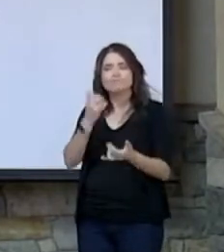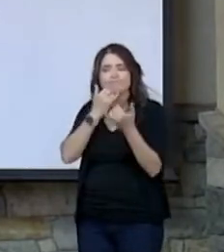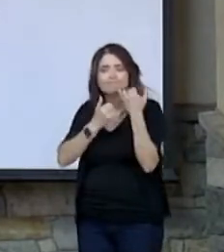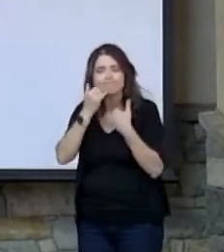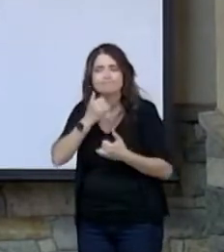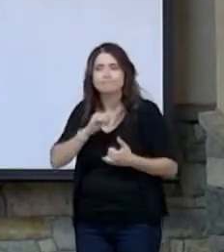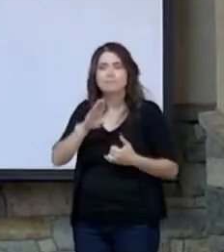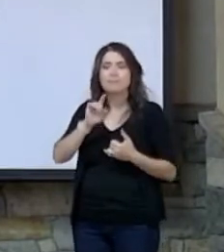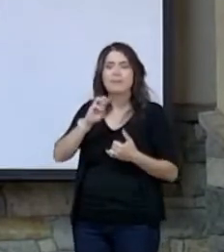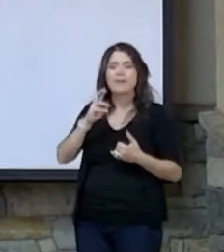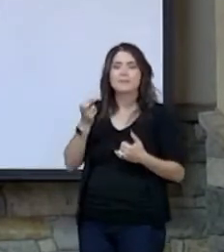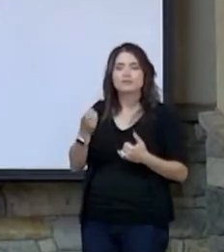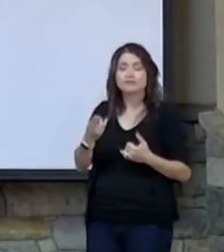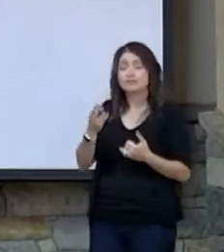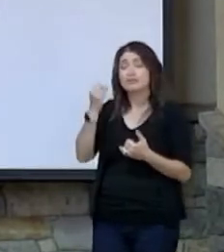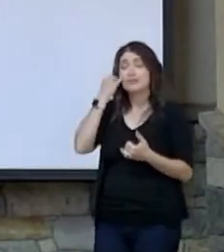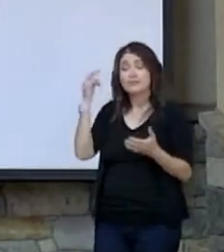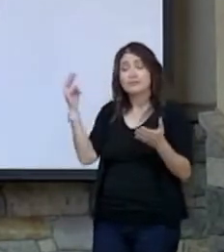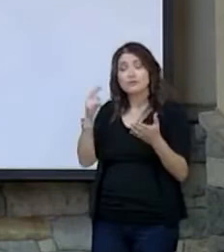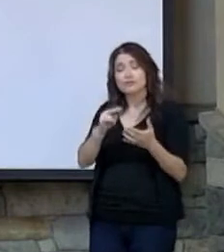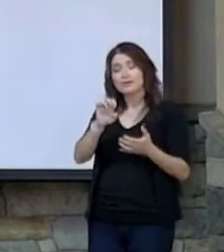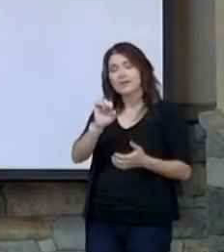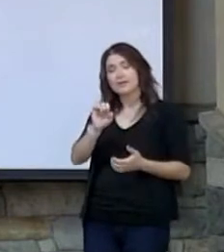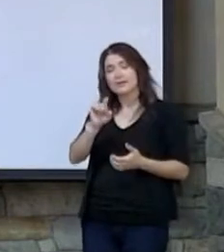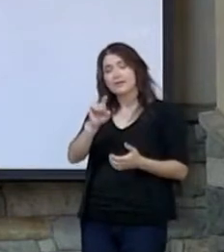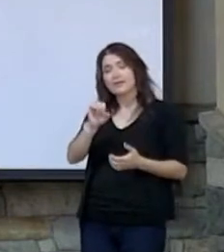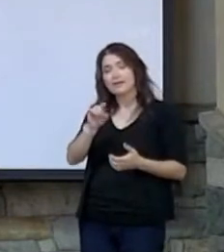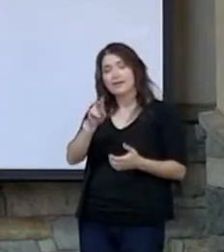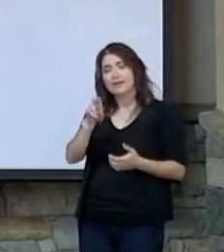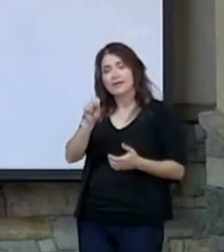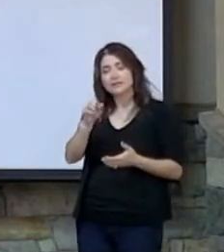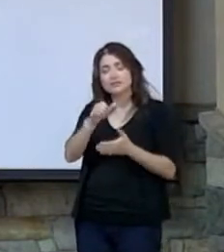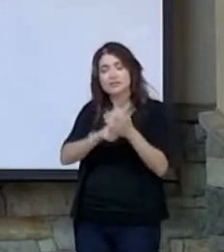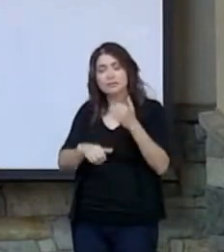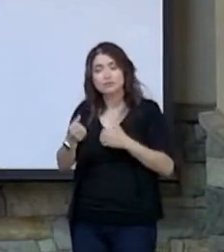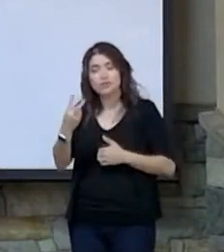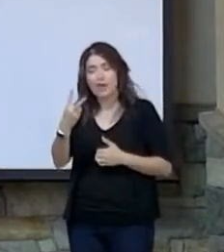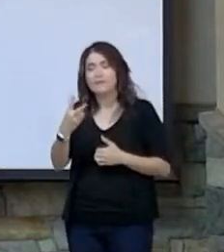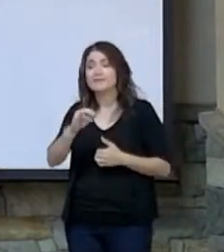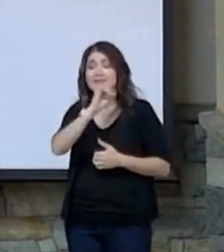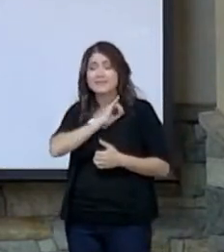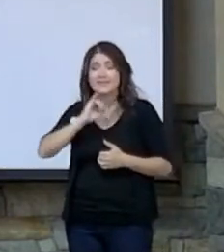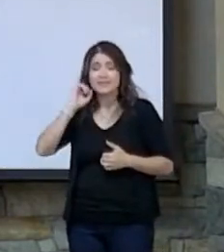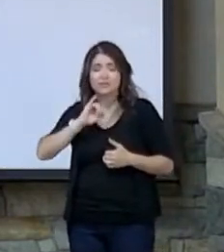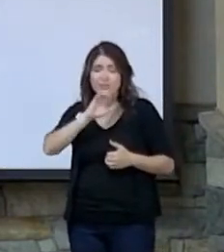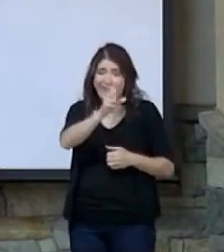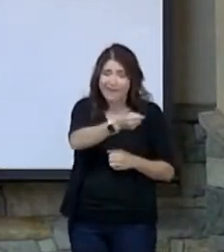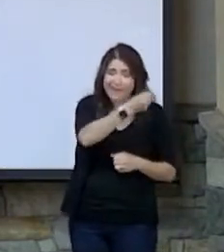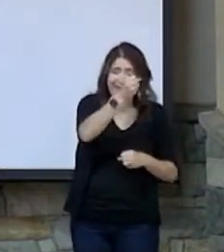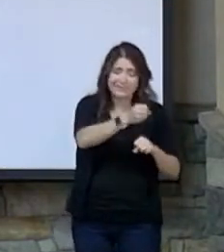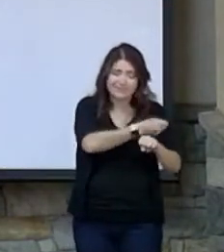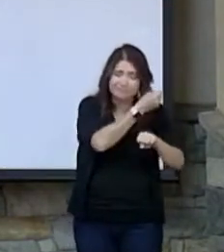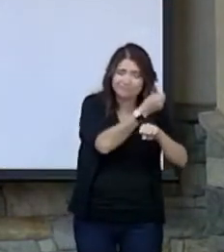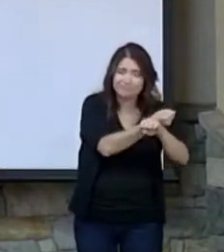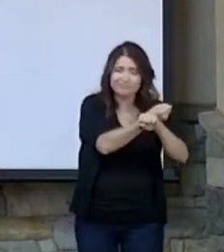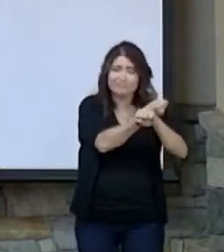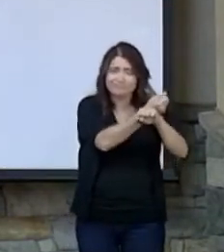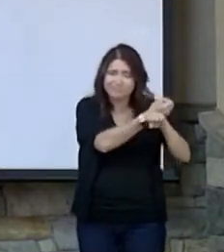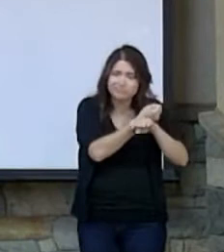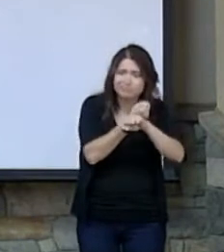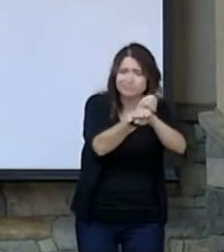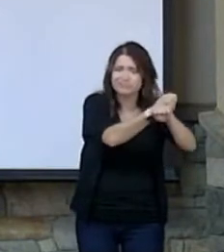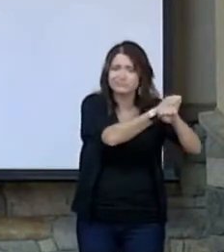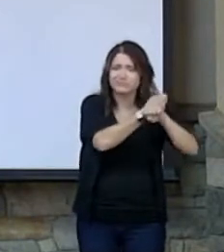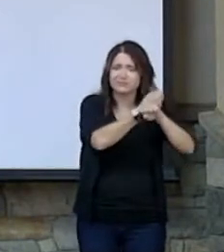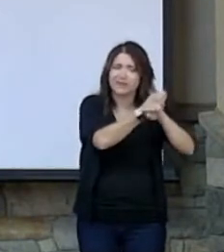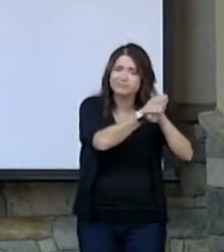to Exodus chapter 12, as the Israelites are held in captivity in Egypt, they're slaves